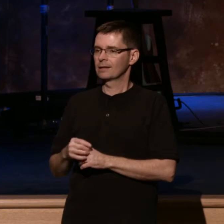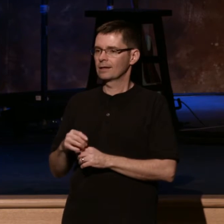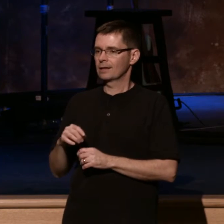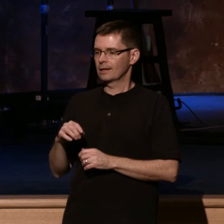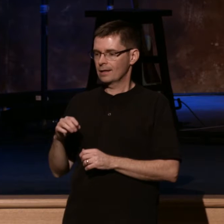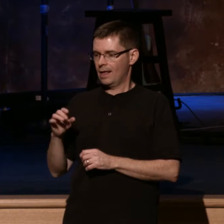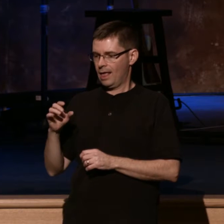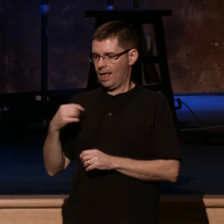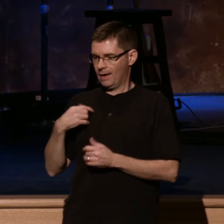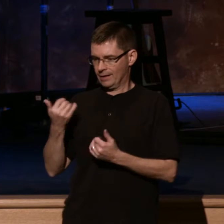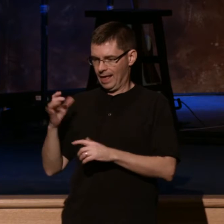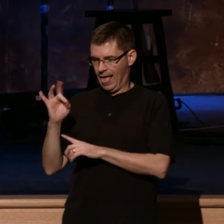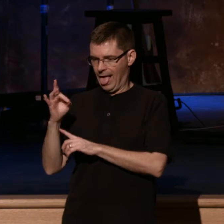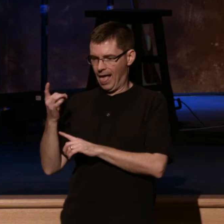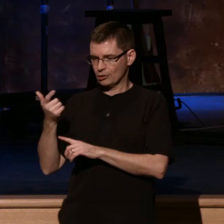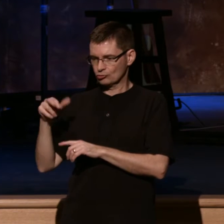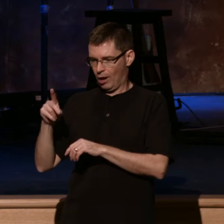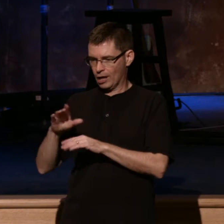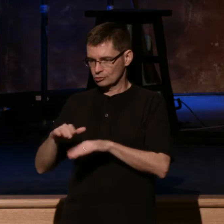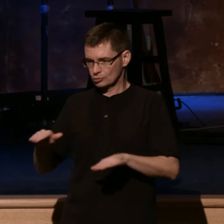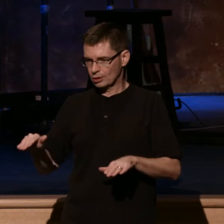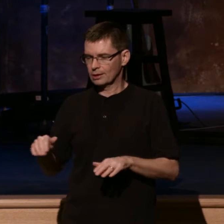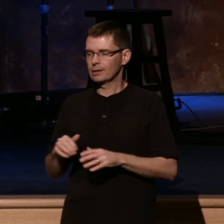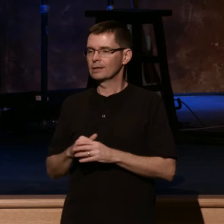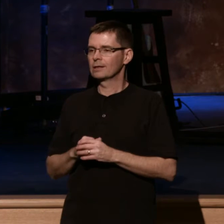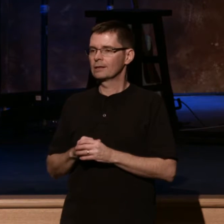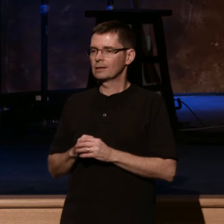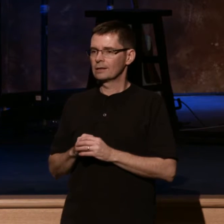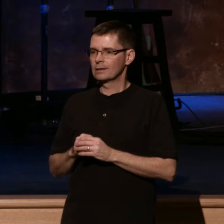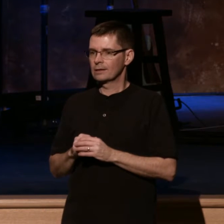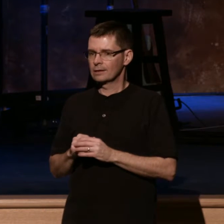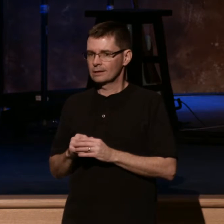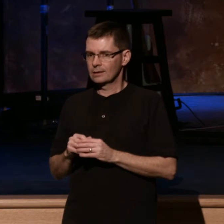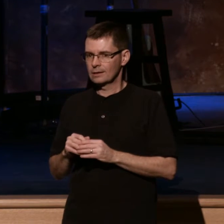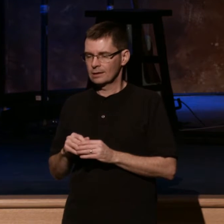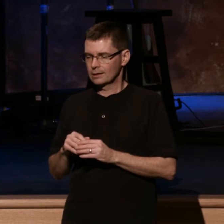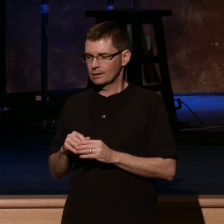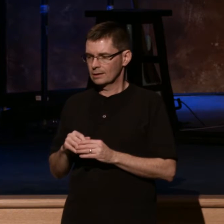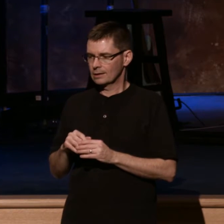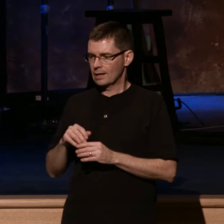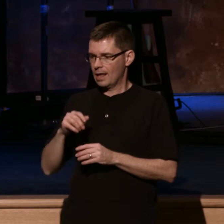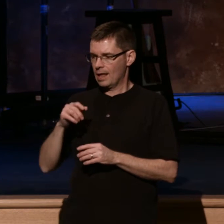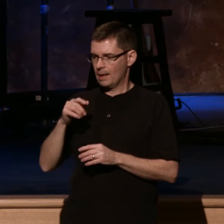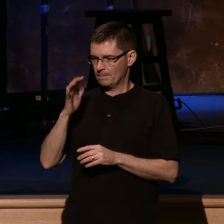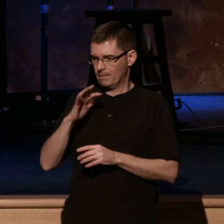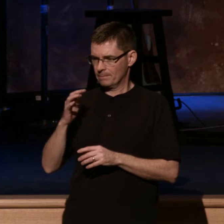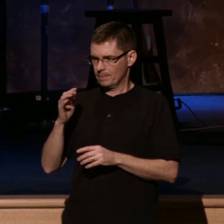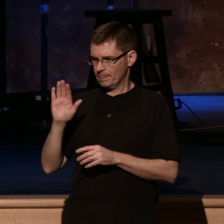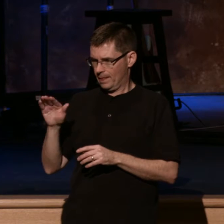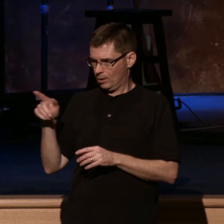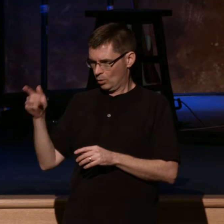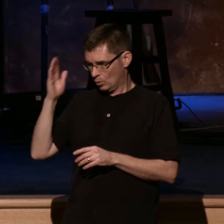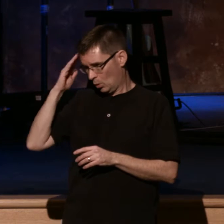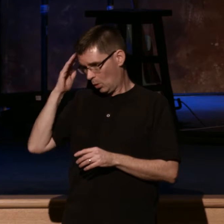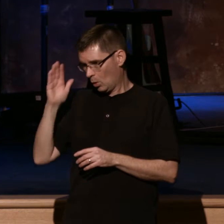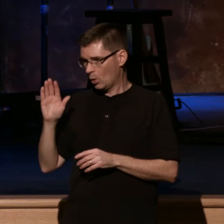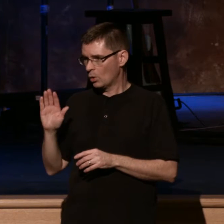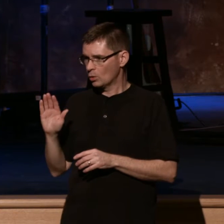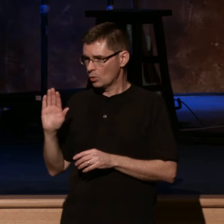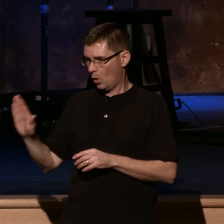Henderson in the world. Lord help us. Anyway, he leaned across the table to me. said, Daniel, do you realize that your